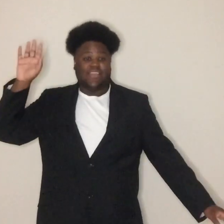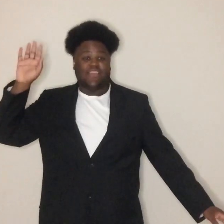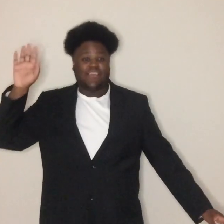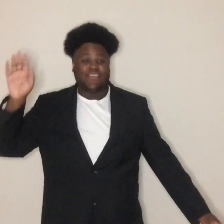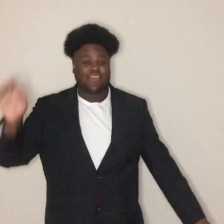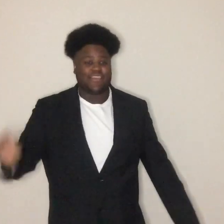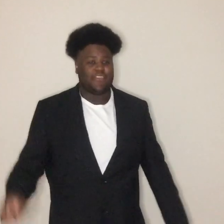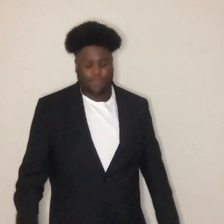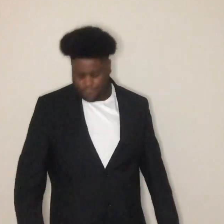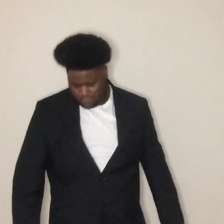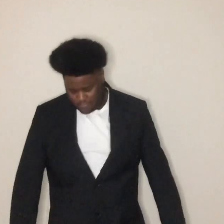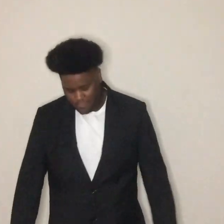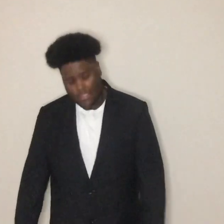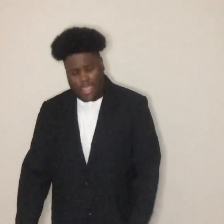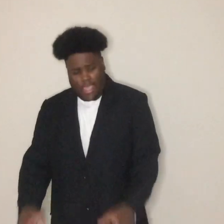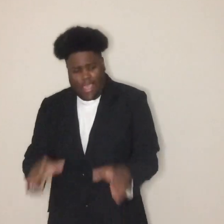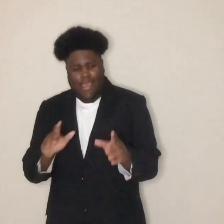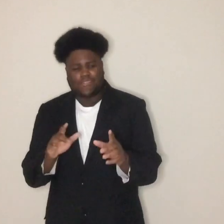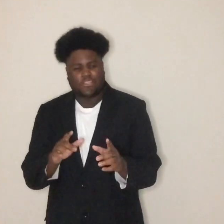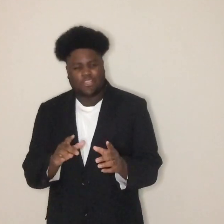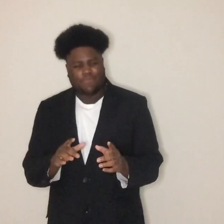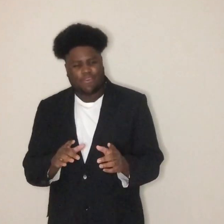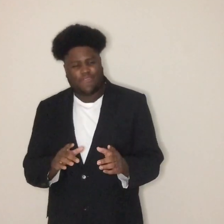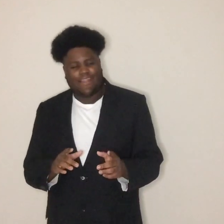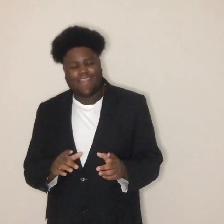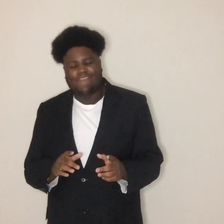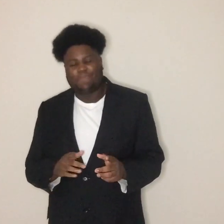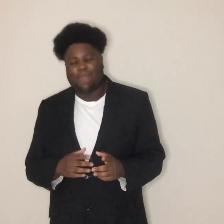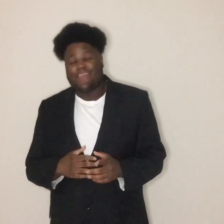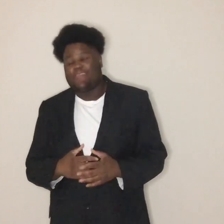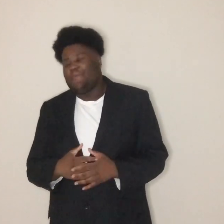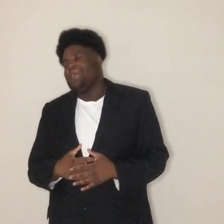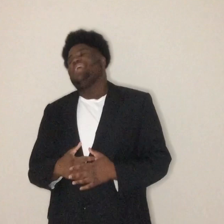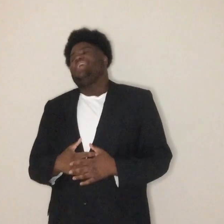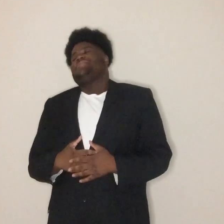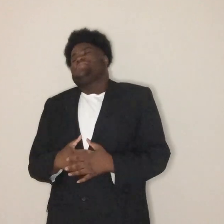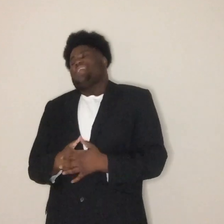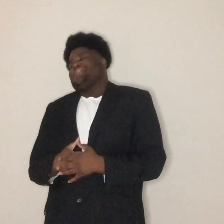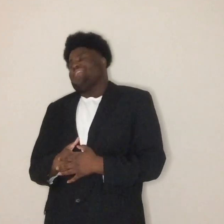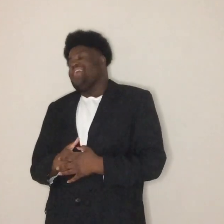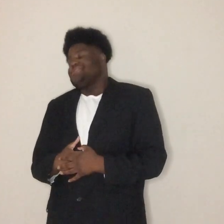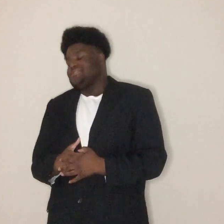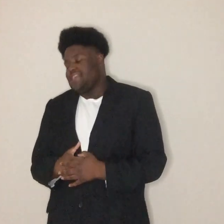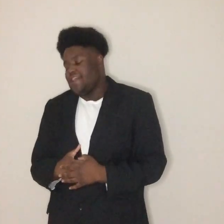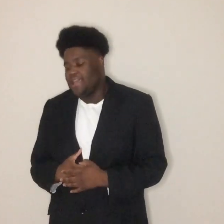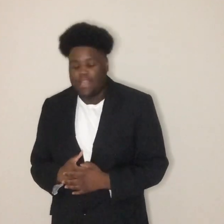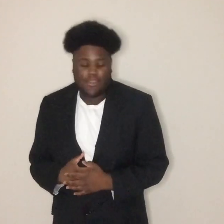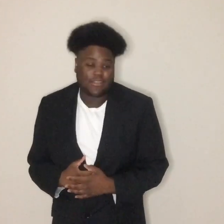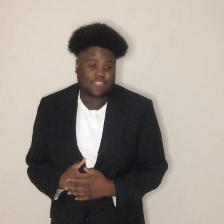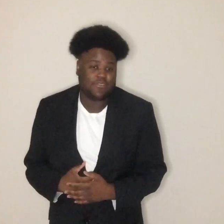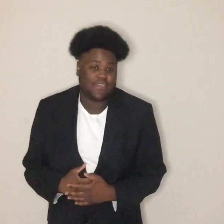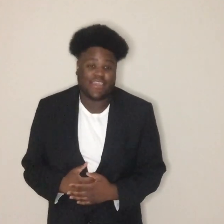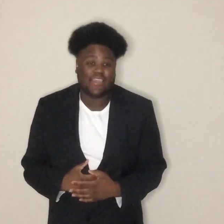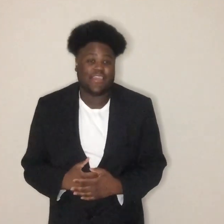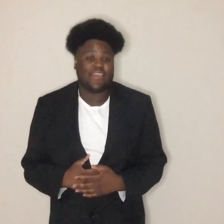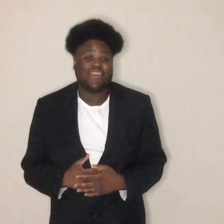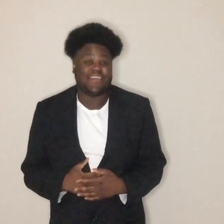deer I dream of a lullaby To say the things I've long to hear